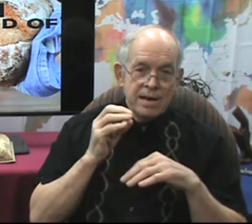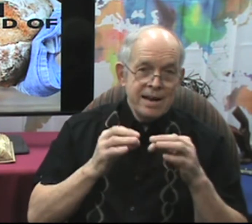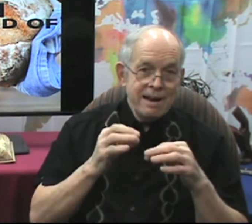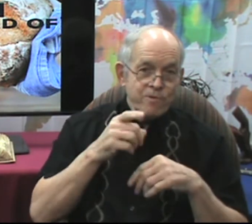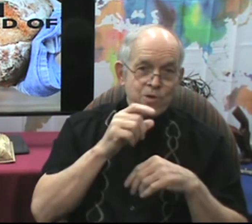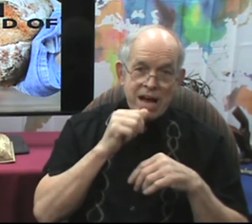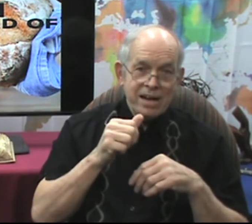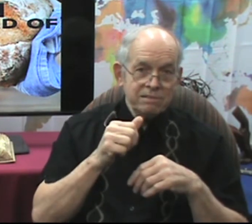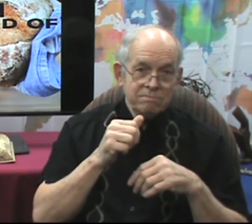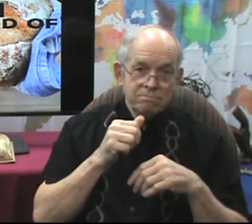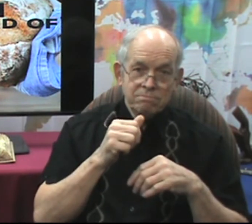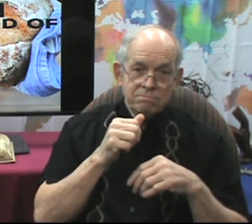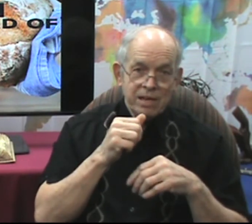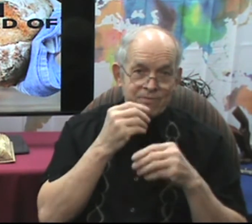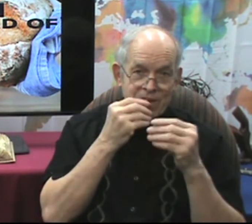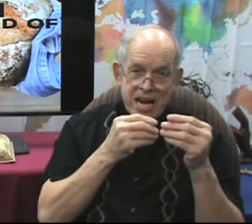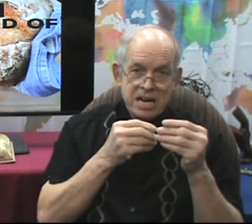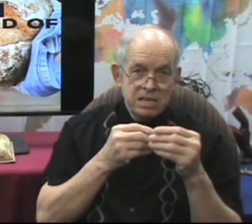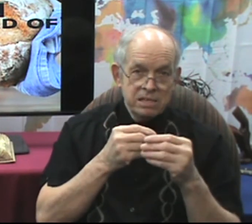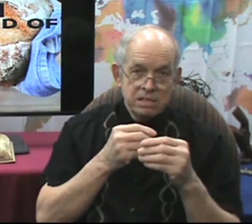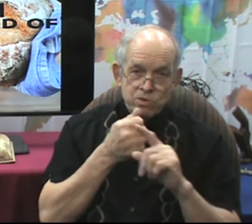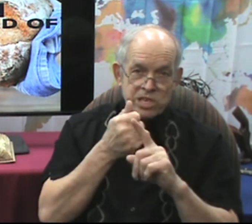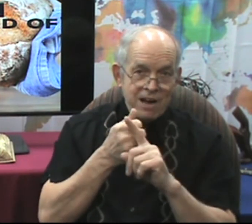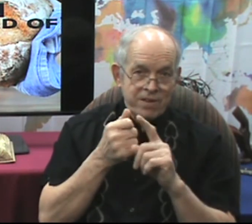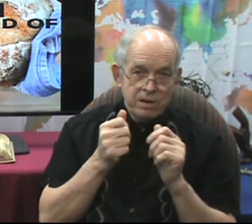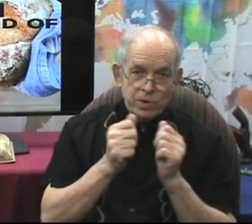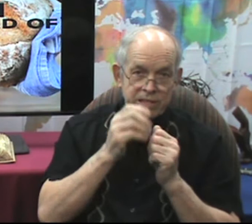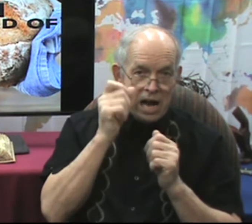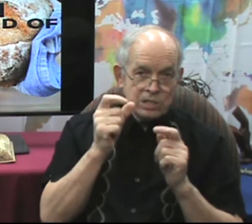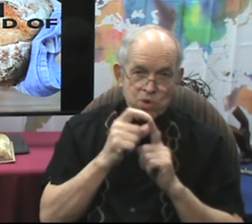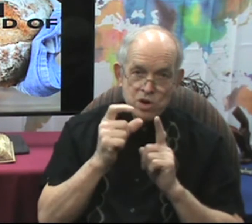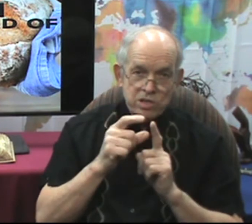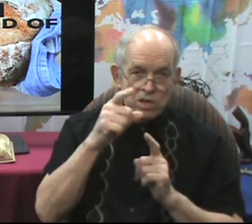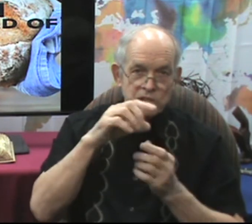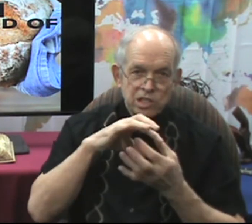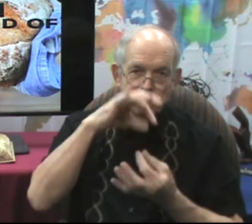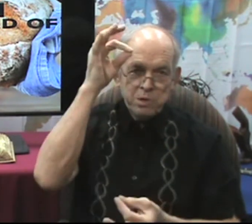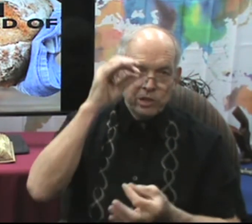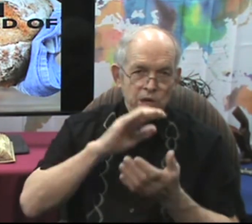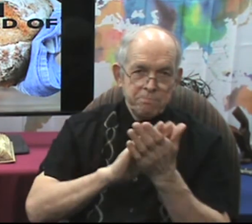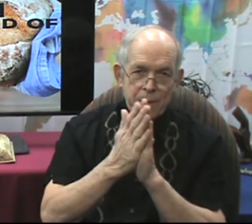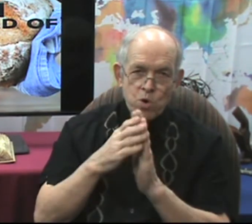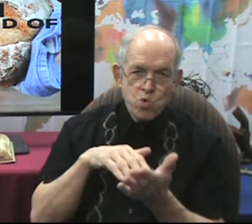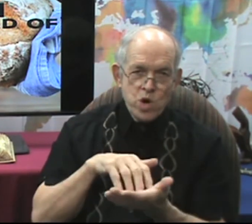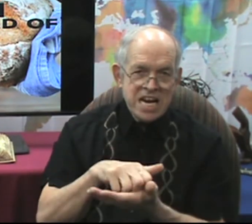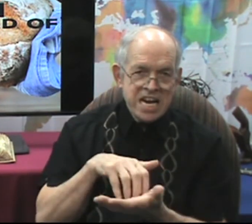If you're not being yourself with God's words, you should be able to read.